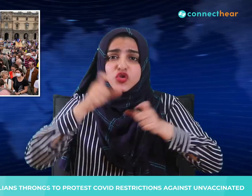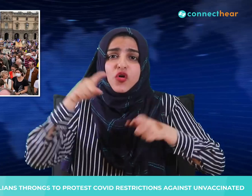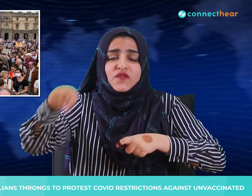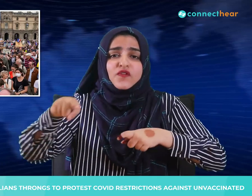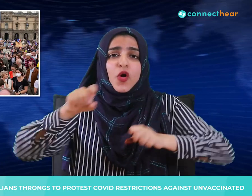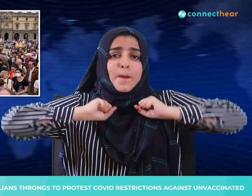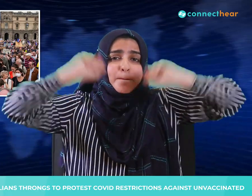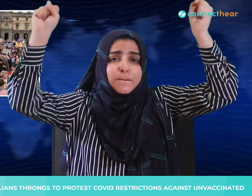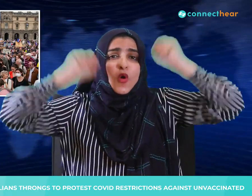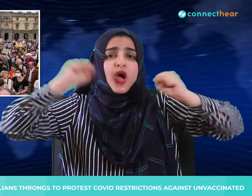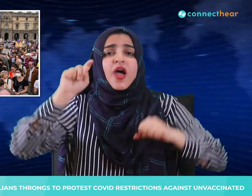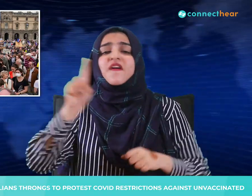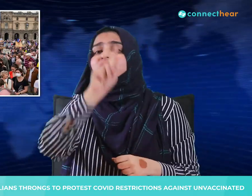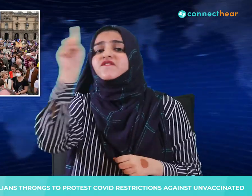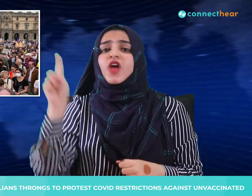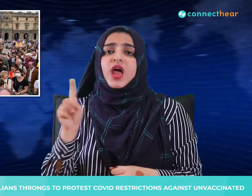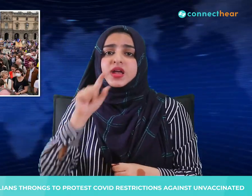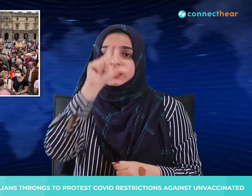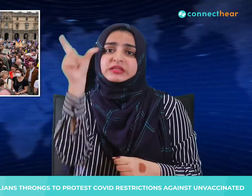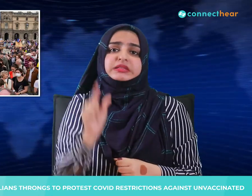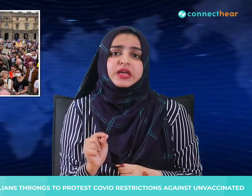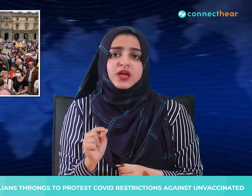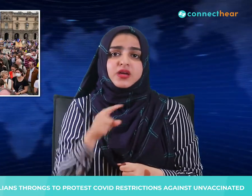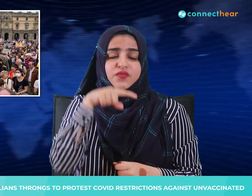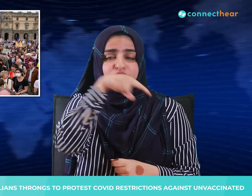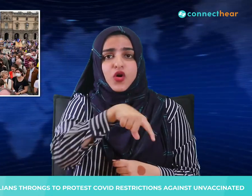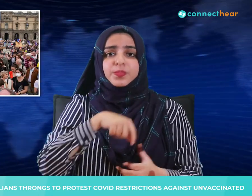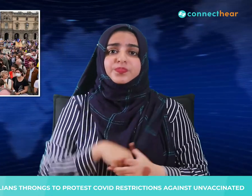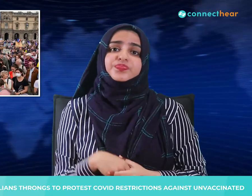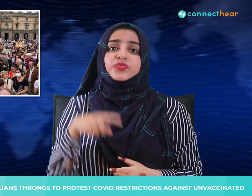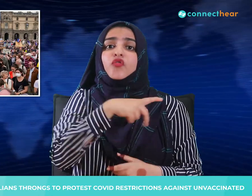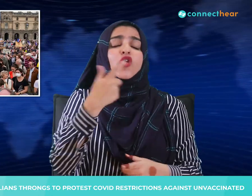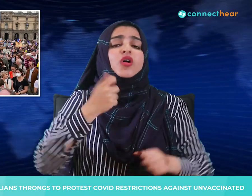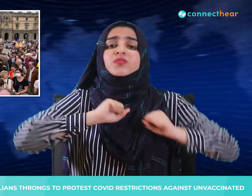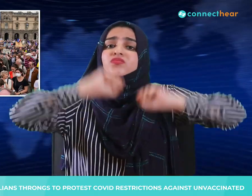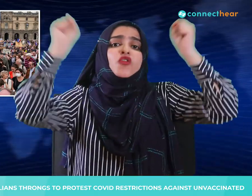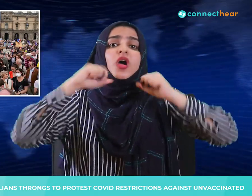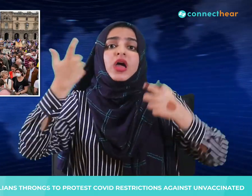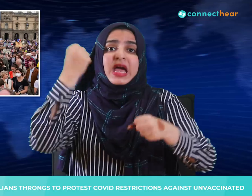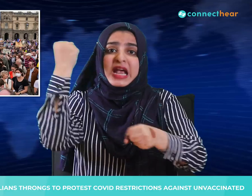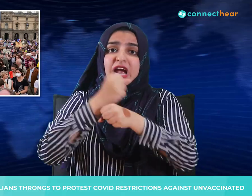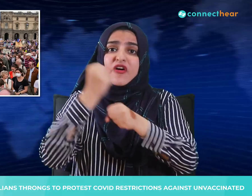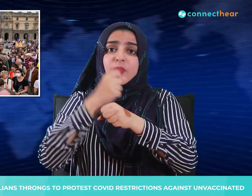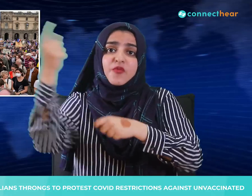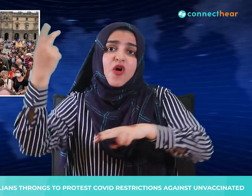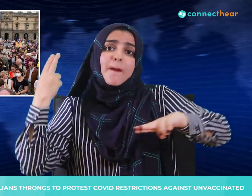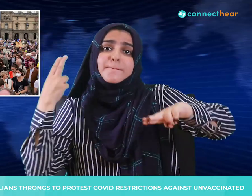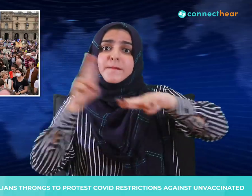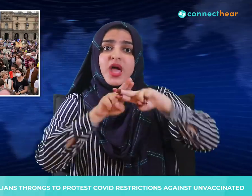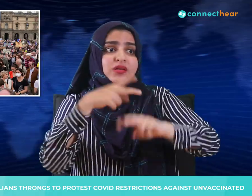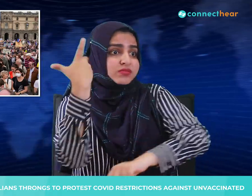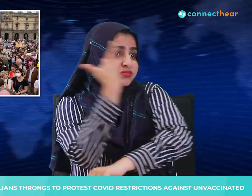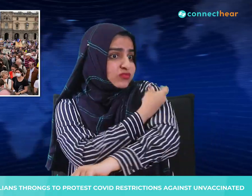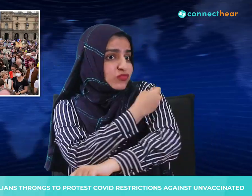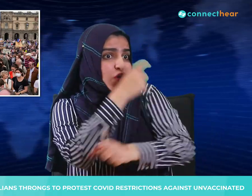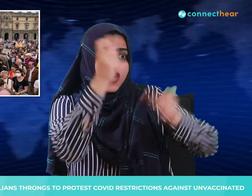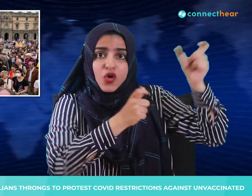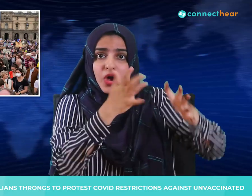in cities across Italy on Saturday against the government's introduction of restrictions on unvaccinated